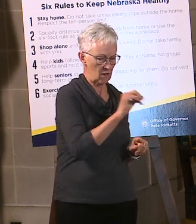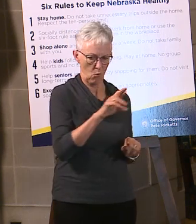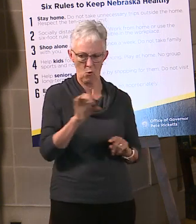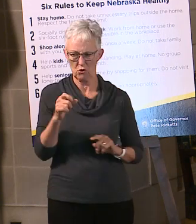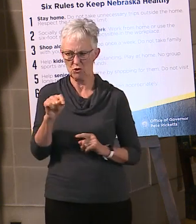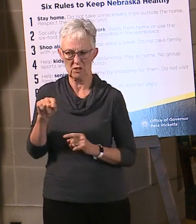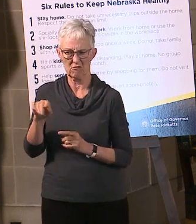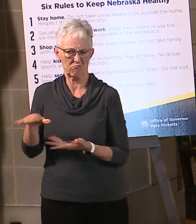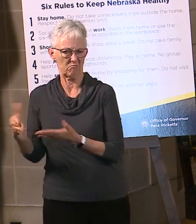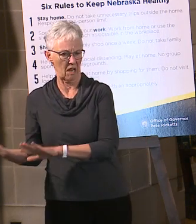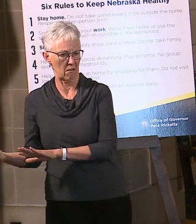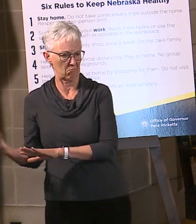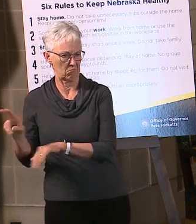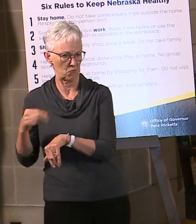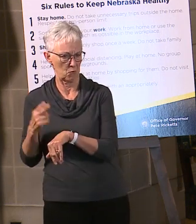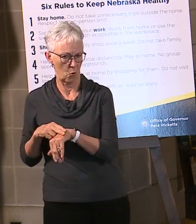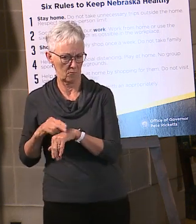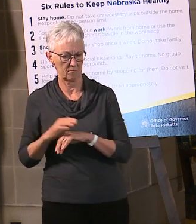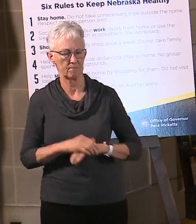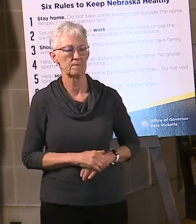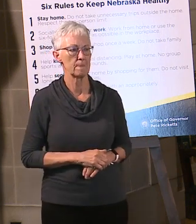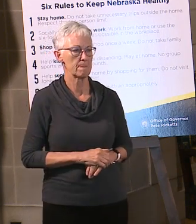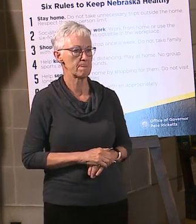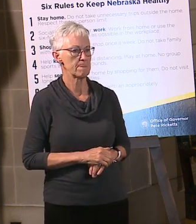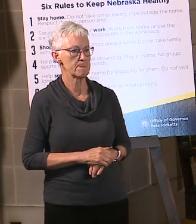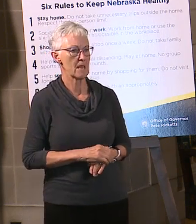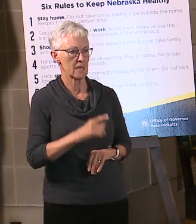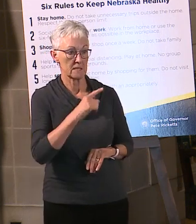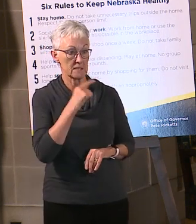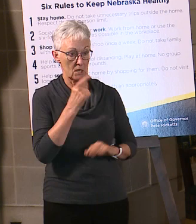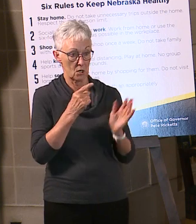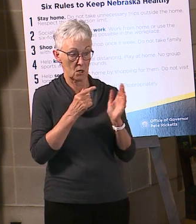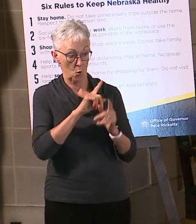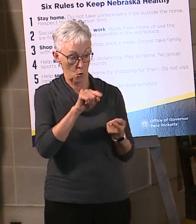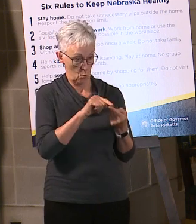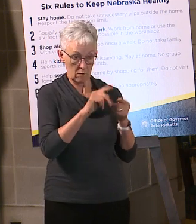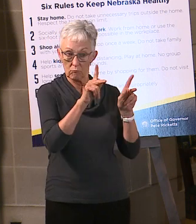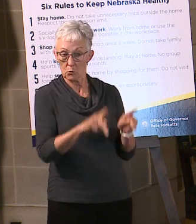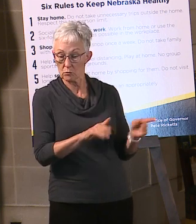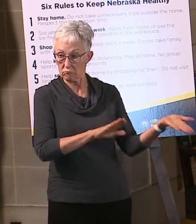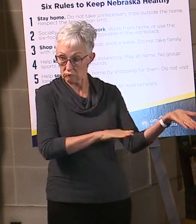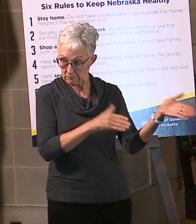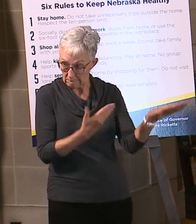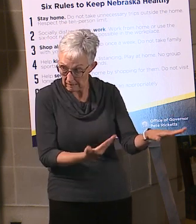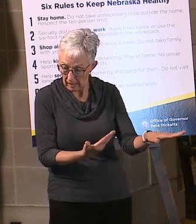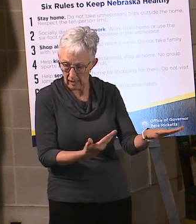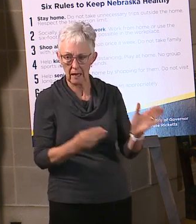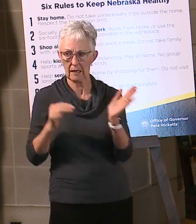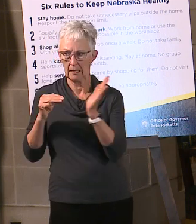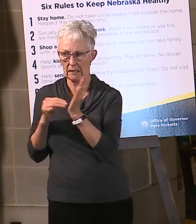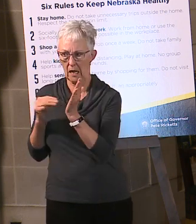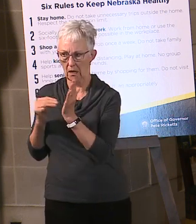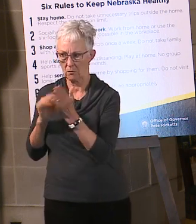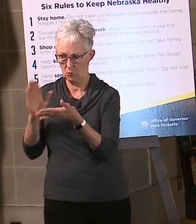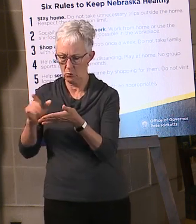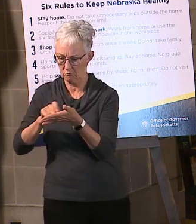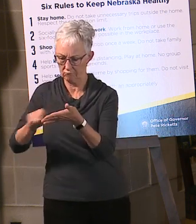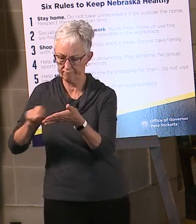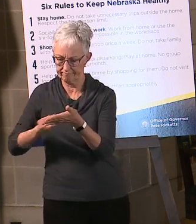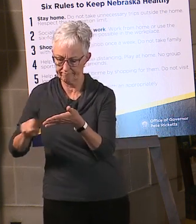certificate. Now that death certificate does allow for them to say the person specifically died because of coronavirus,